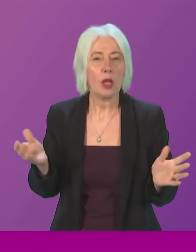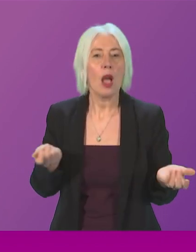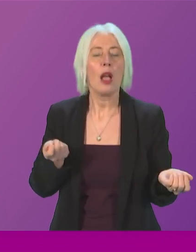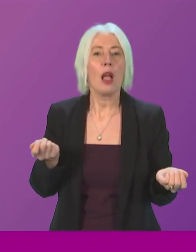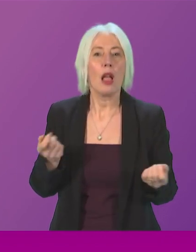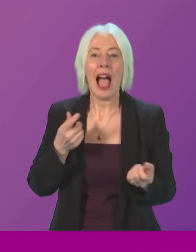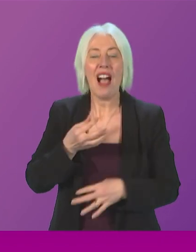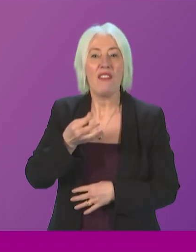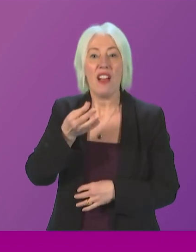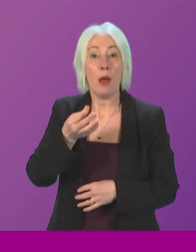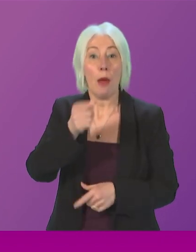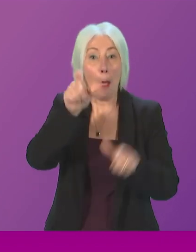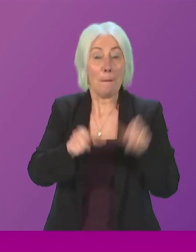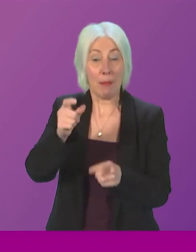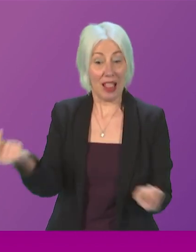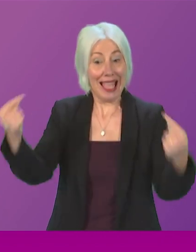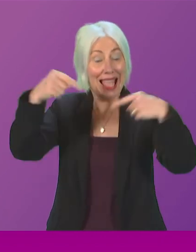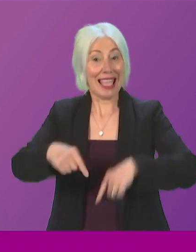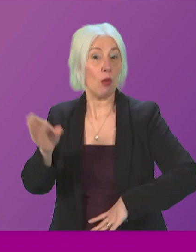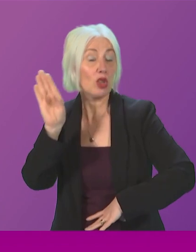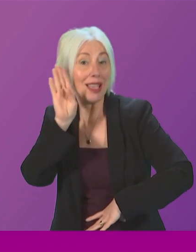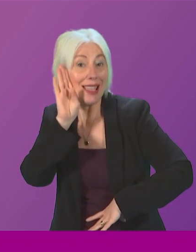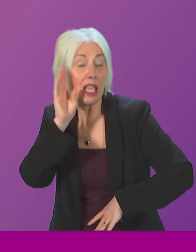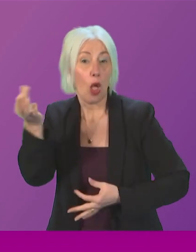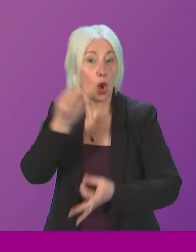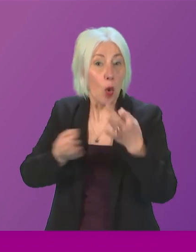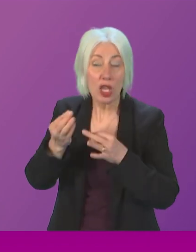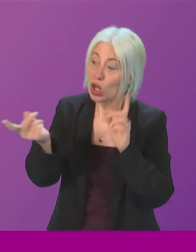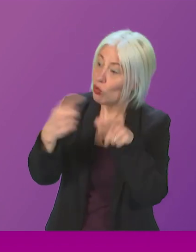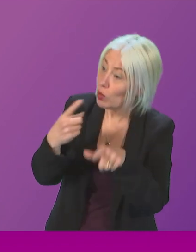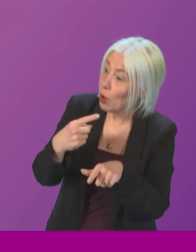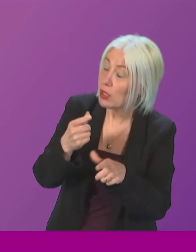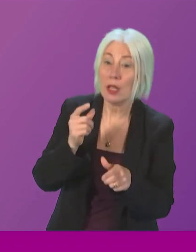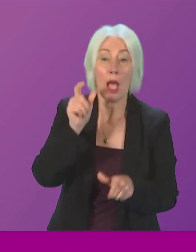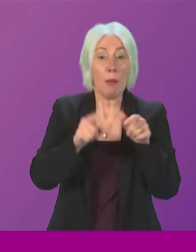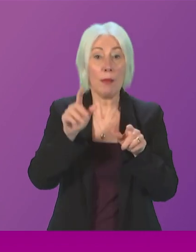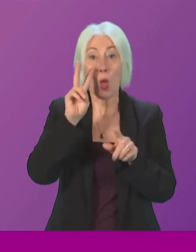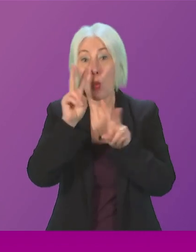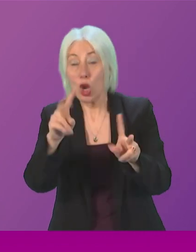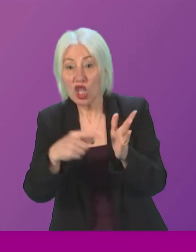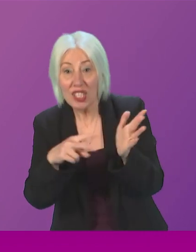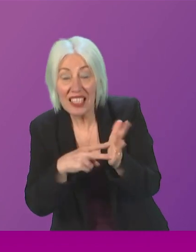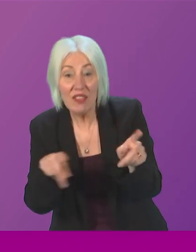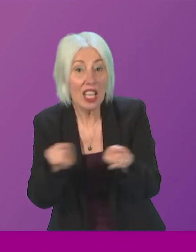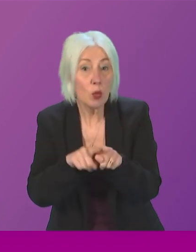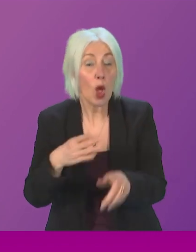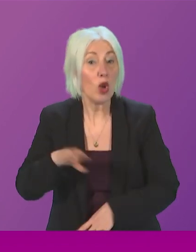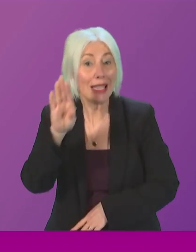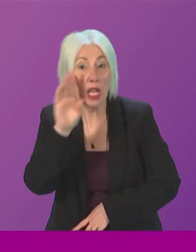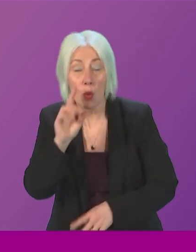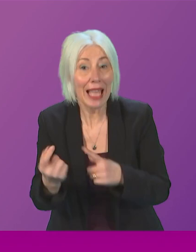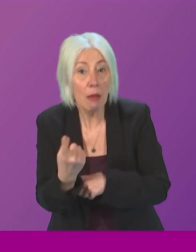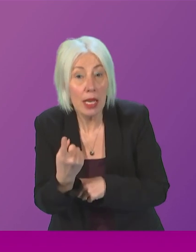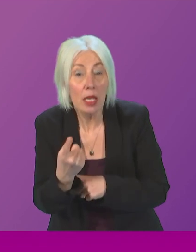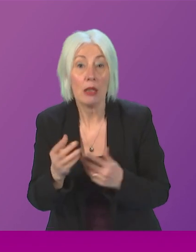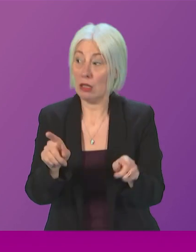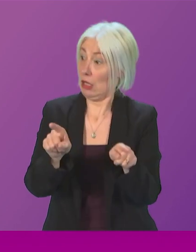visitors who have gathered to hear the questions and answers. We have people tuned in across the nation who are also keen to do so and I would be grateful,